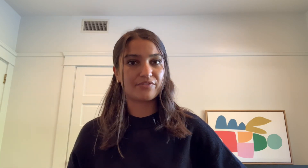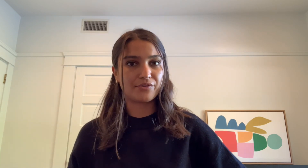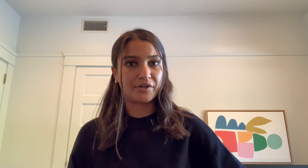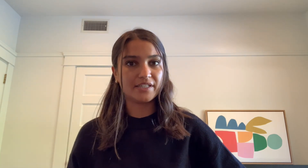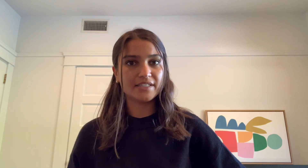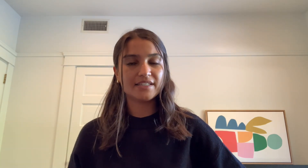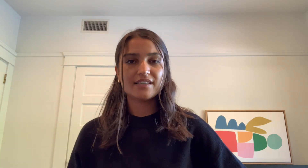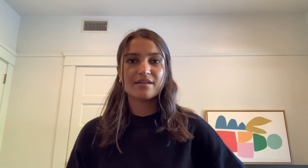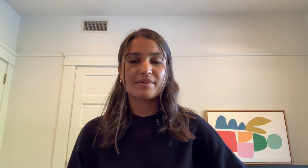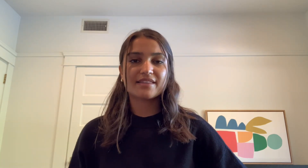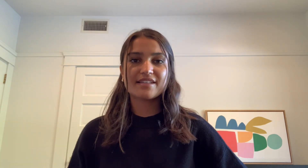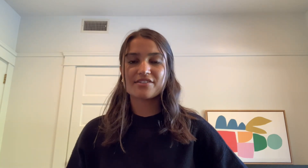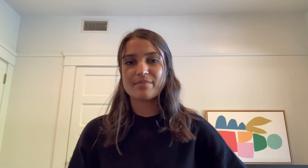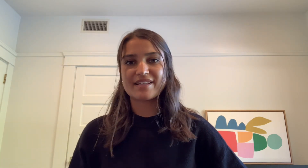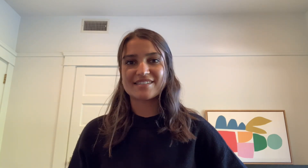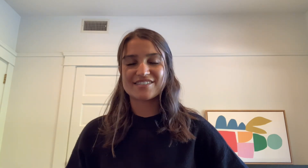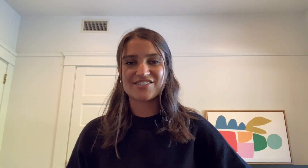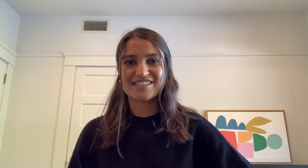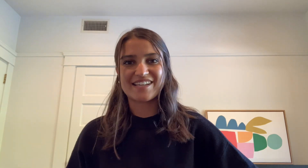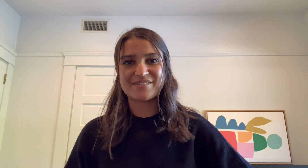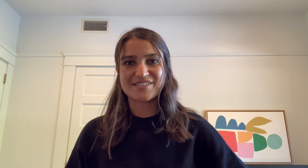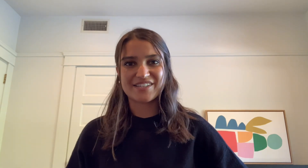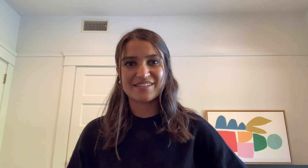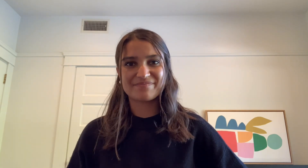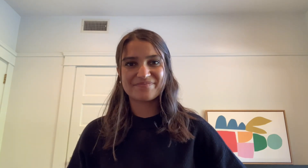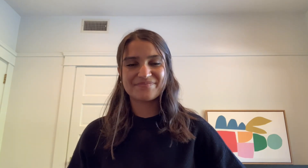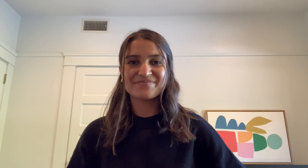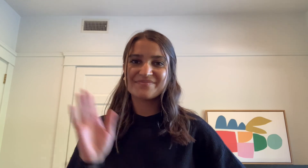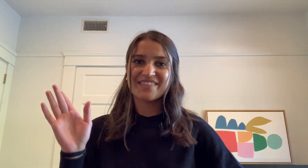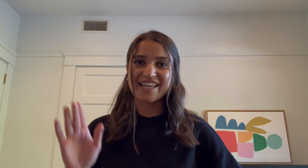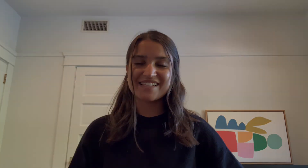four. But these are the basics just to get you started. Thanks!